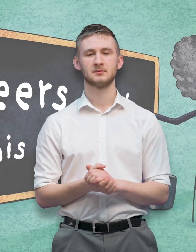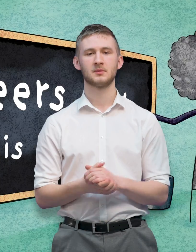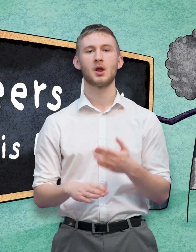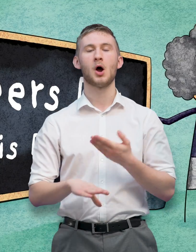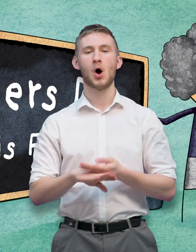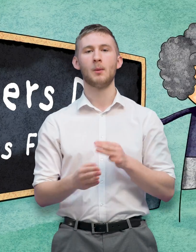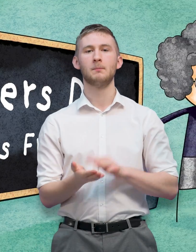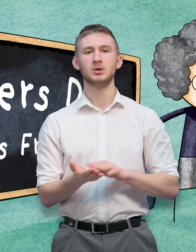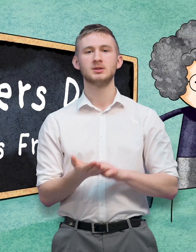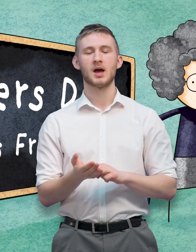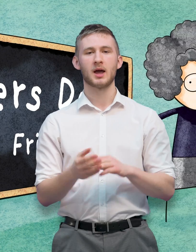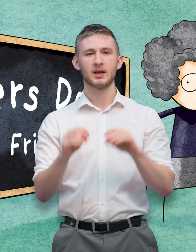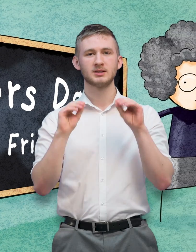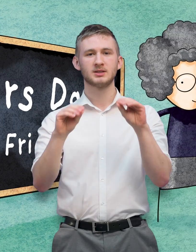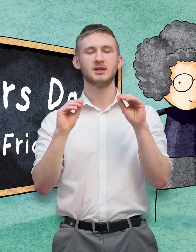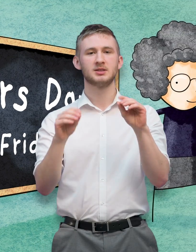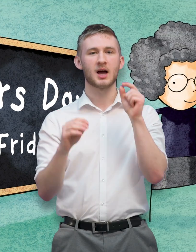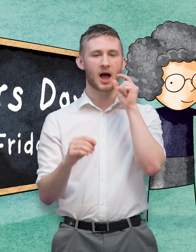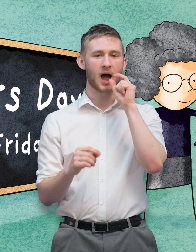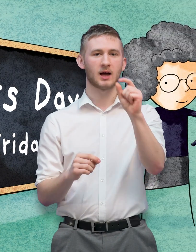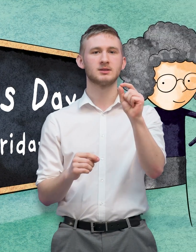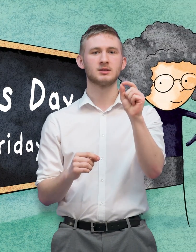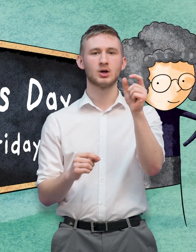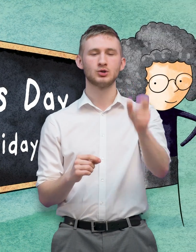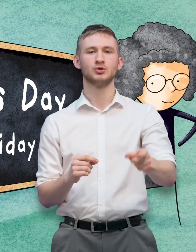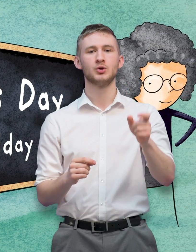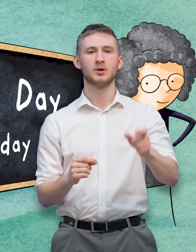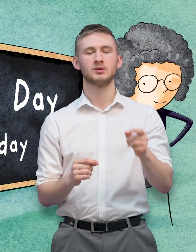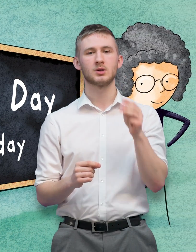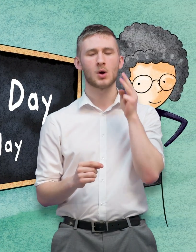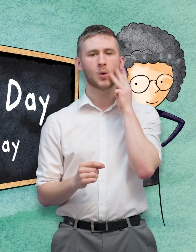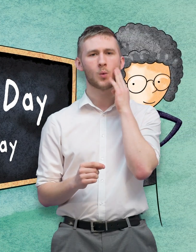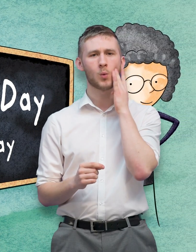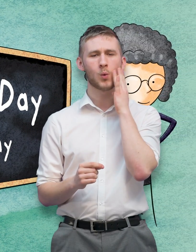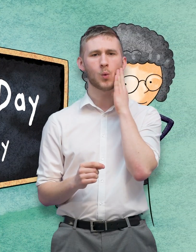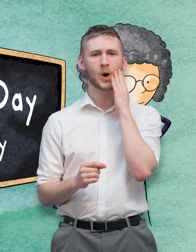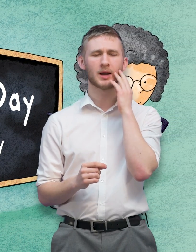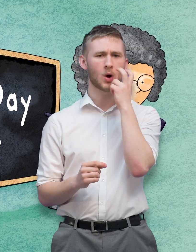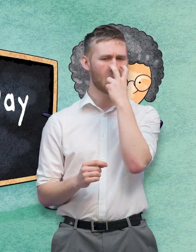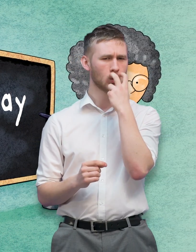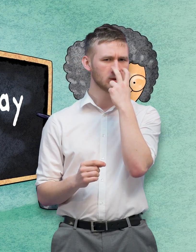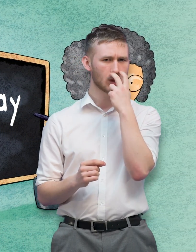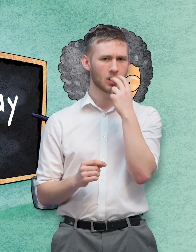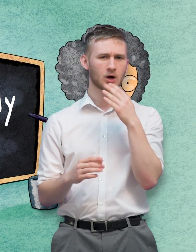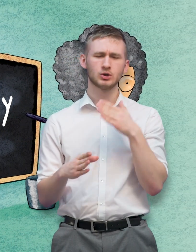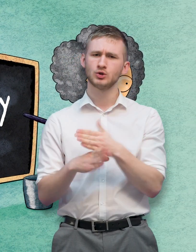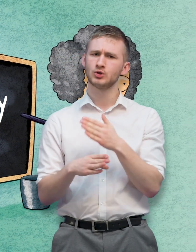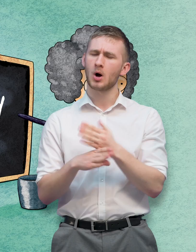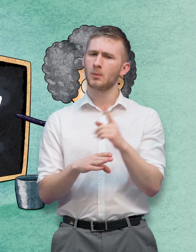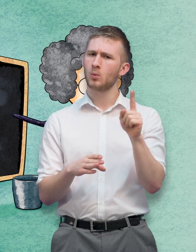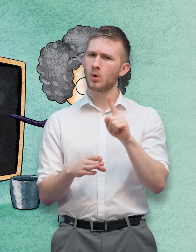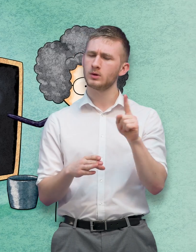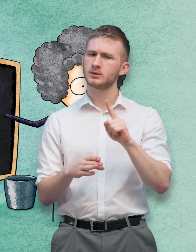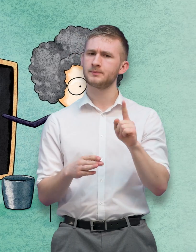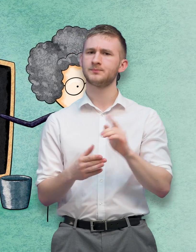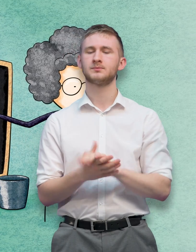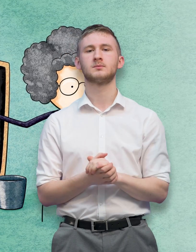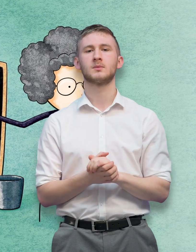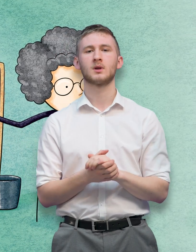On Monday Miss Roberts said to her class When you're older, what job will you do? On Friday we'll play for the whole of the day